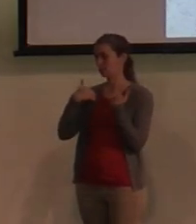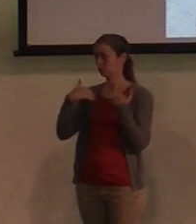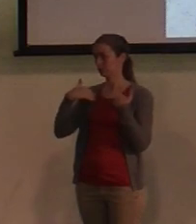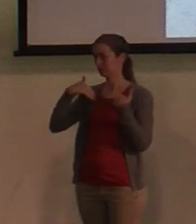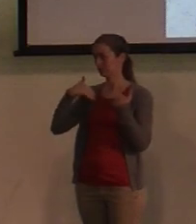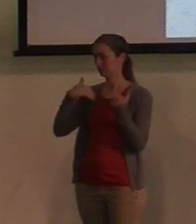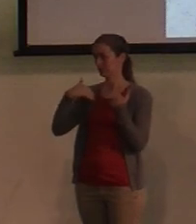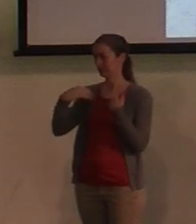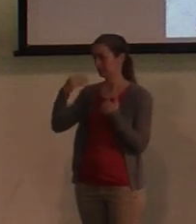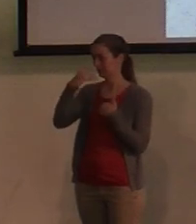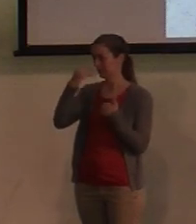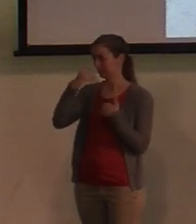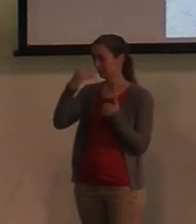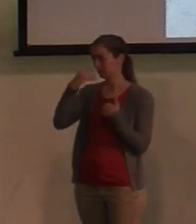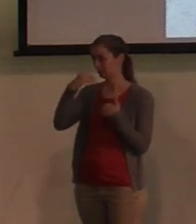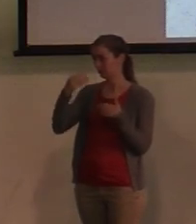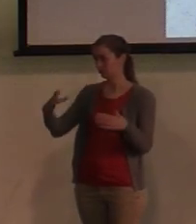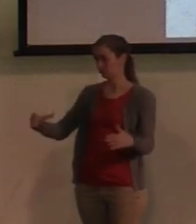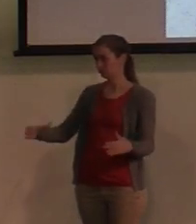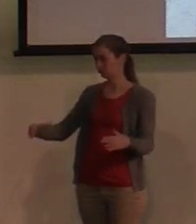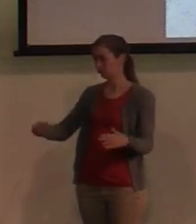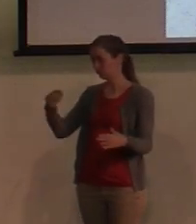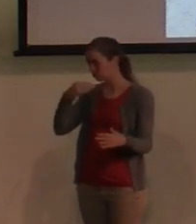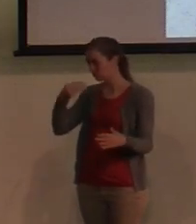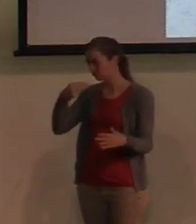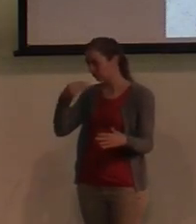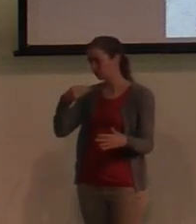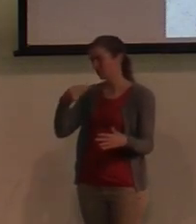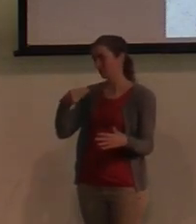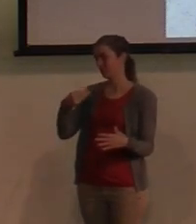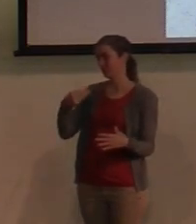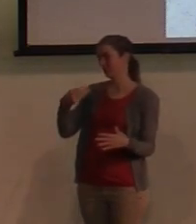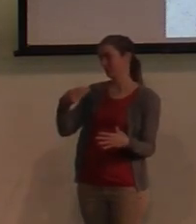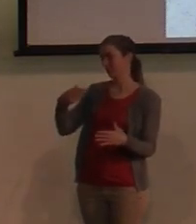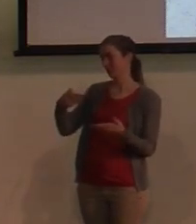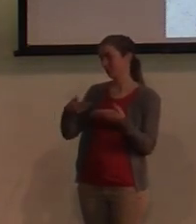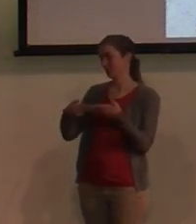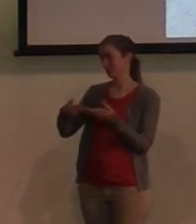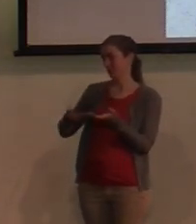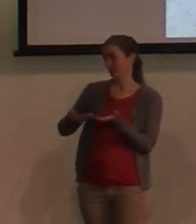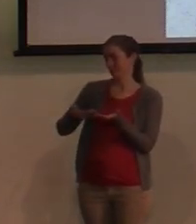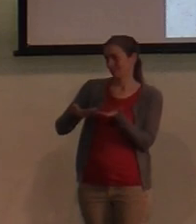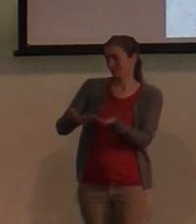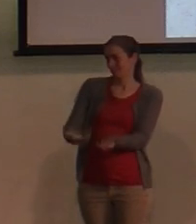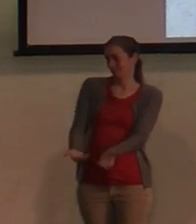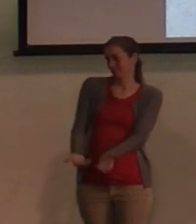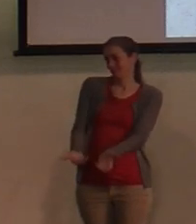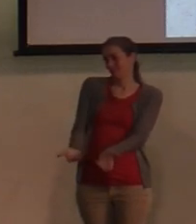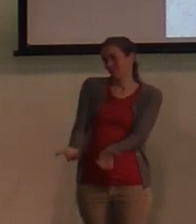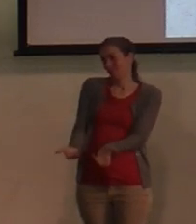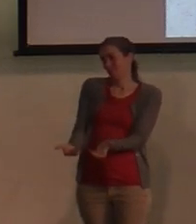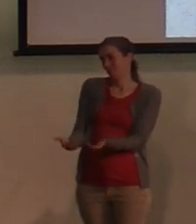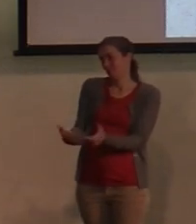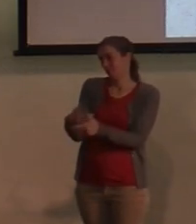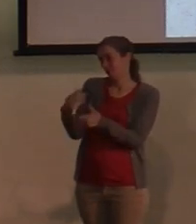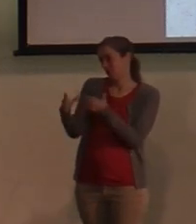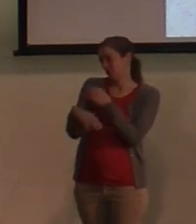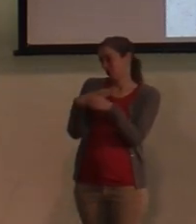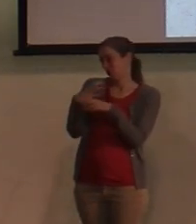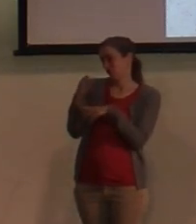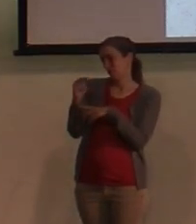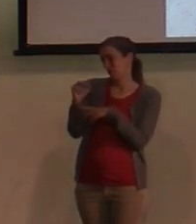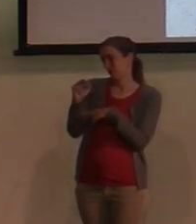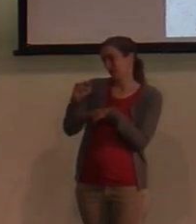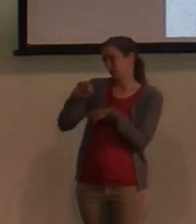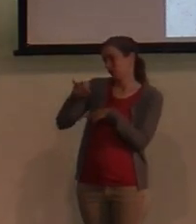how we've imagined it in our mind, that is a that's what it was probably like in the first century. And the reason